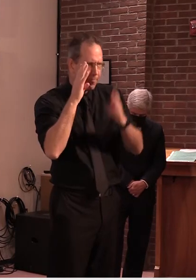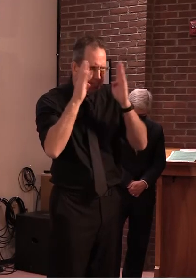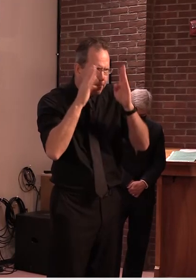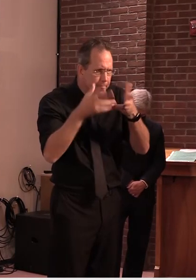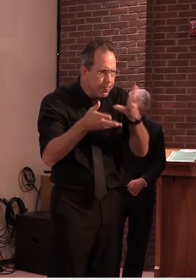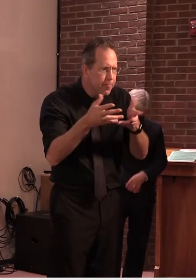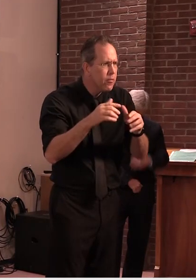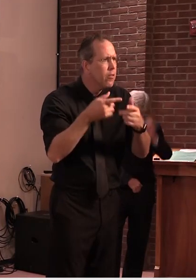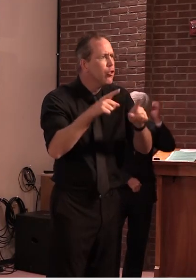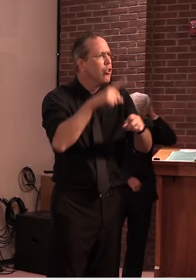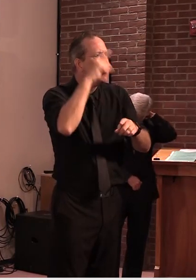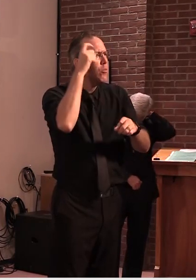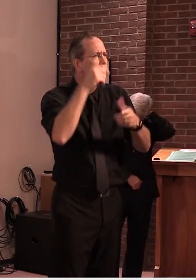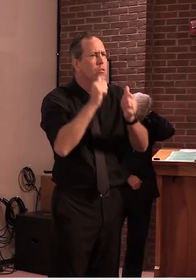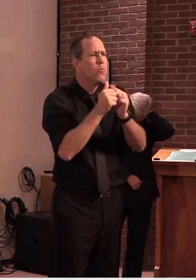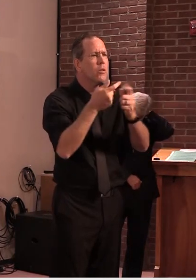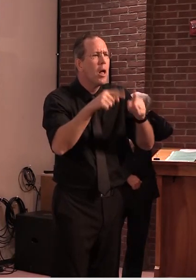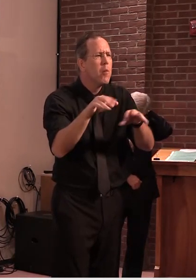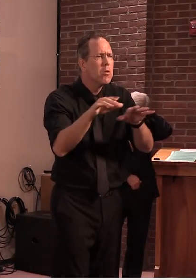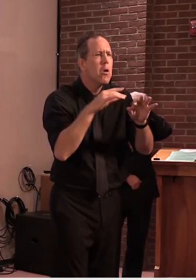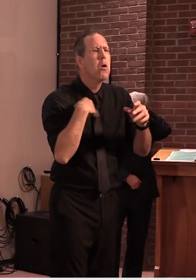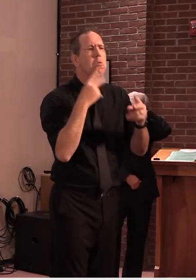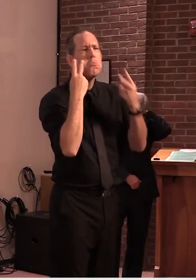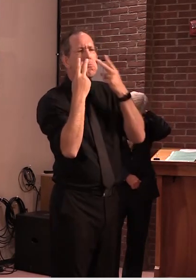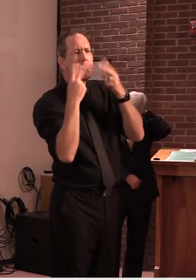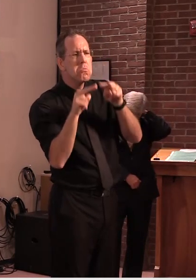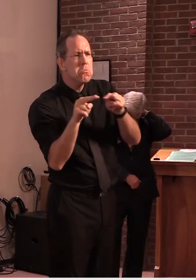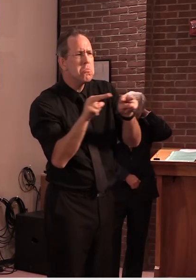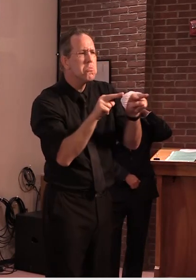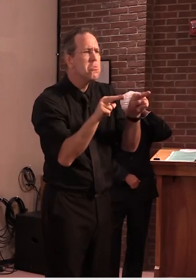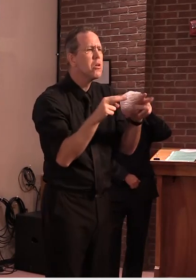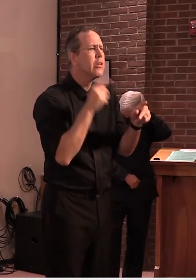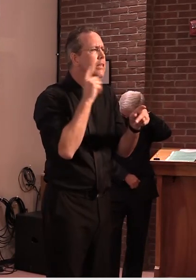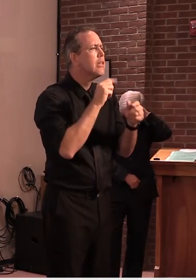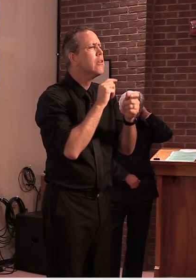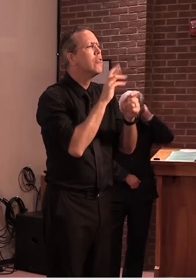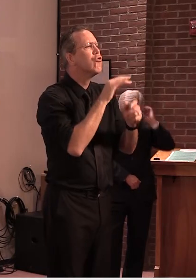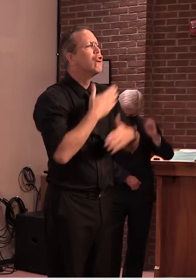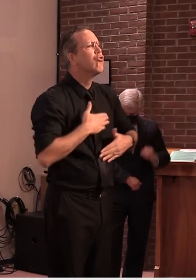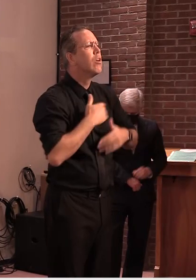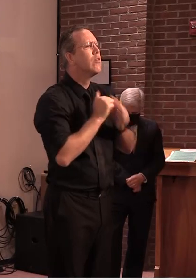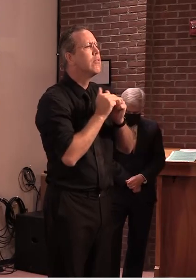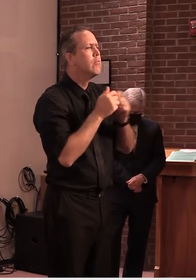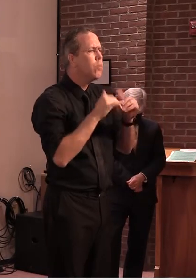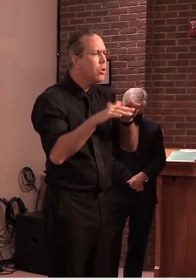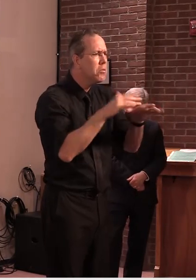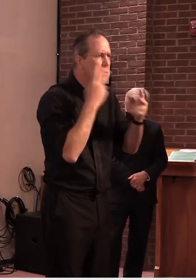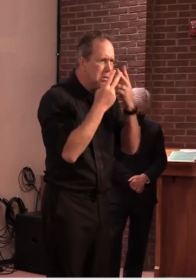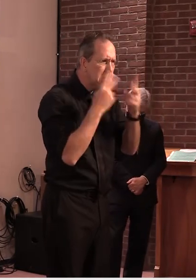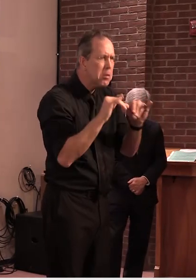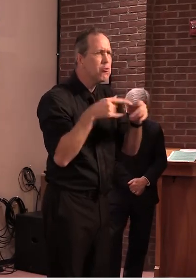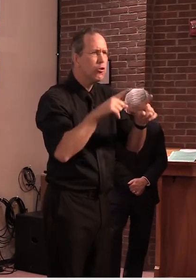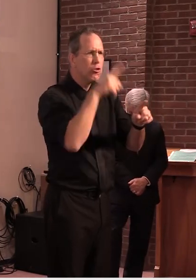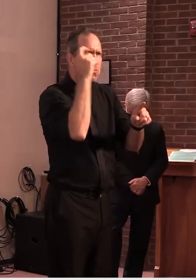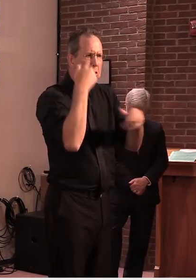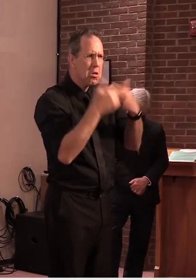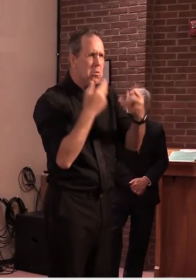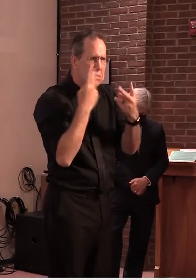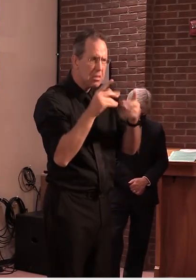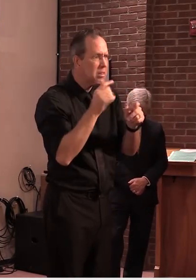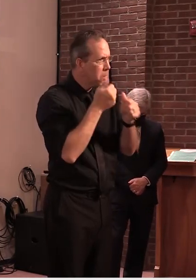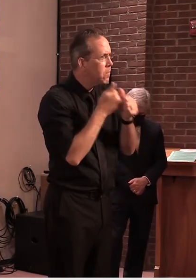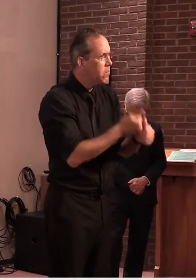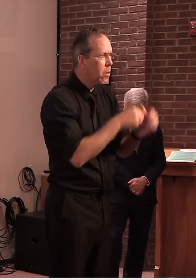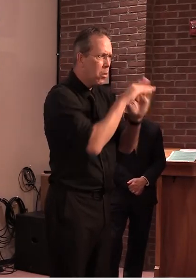i think by and large as the recreational sports league have done a great job adhering to the guidance um